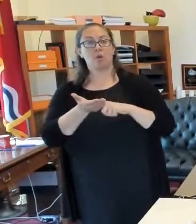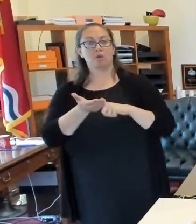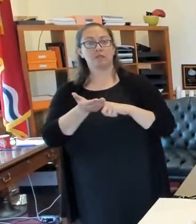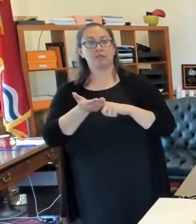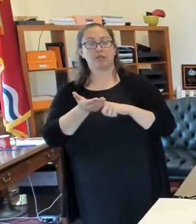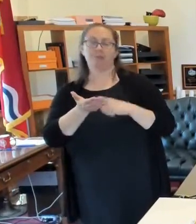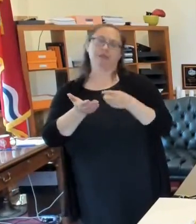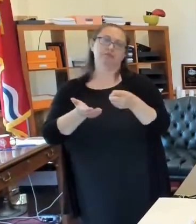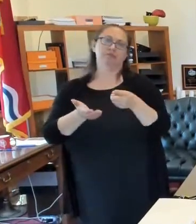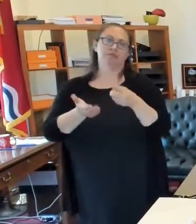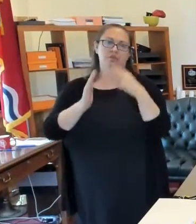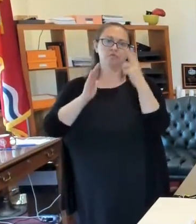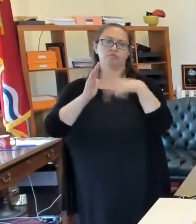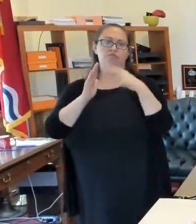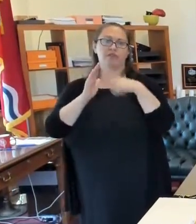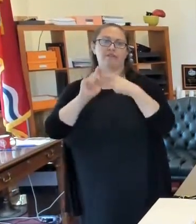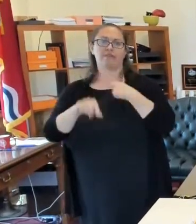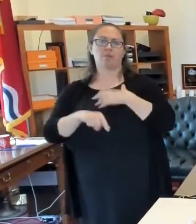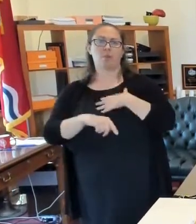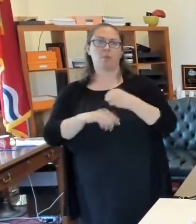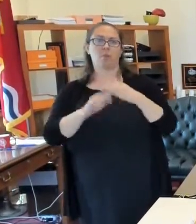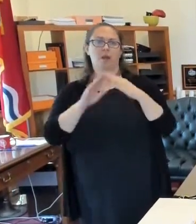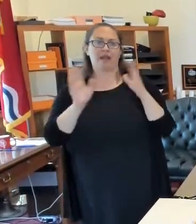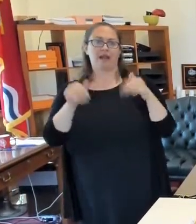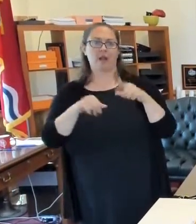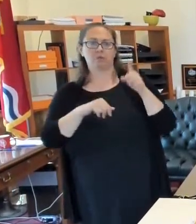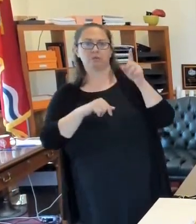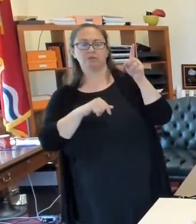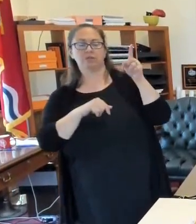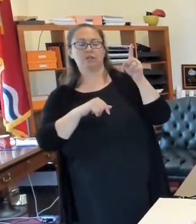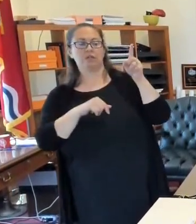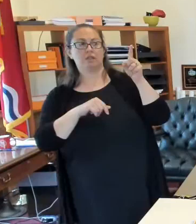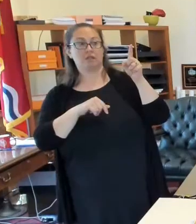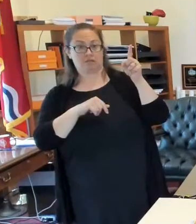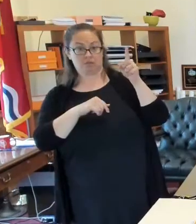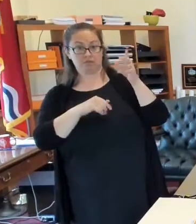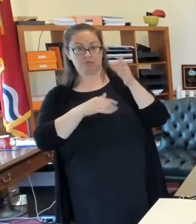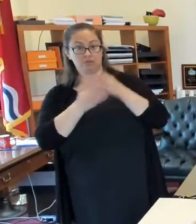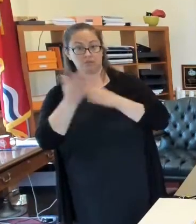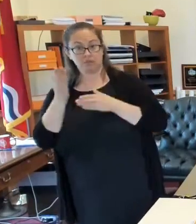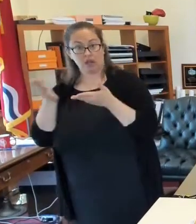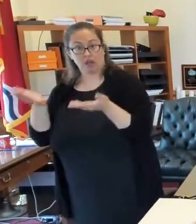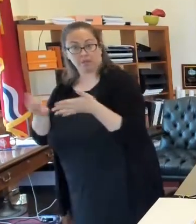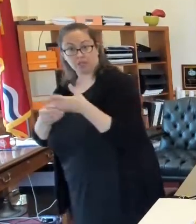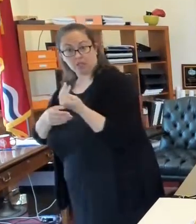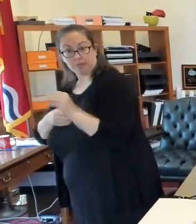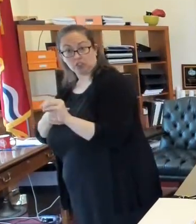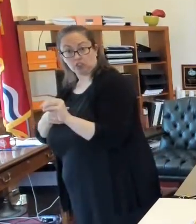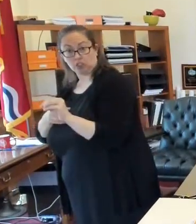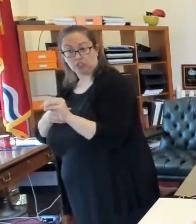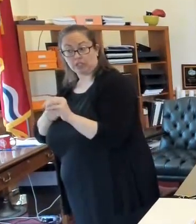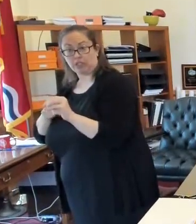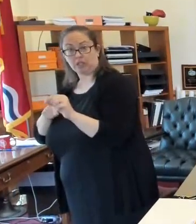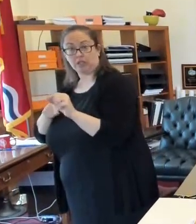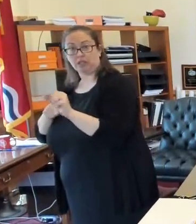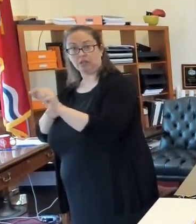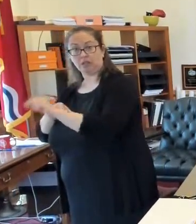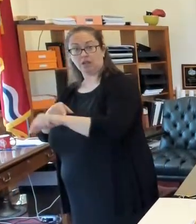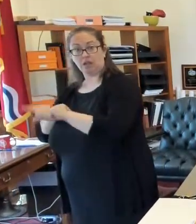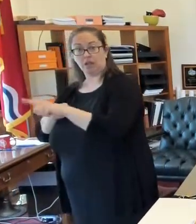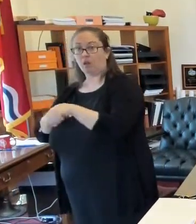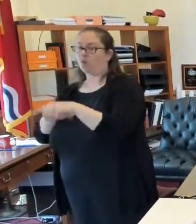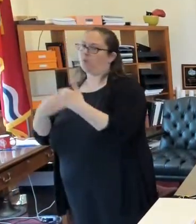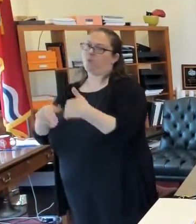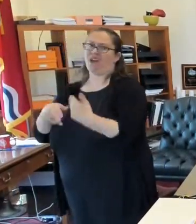information that came out from the White House is that, you know, some of the places in Missouri that are really, um, having